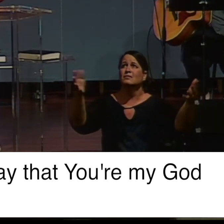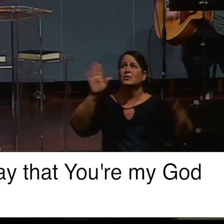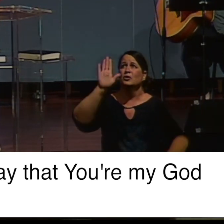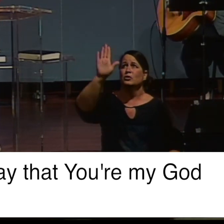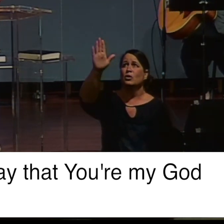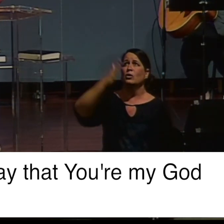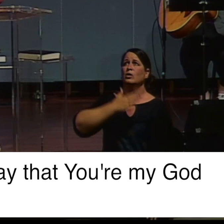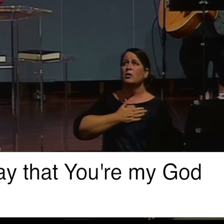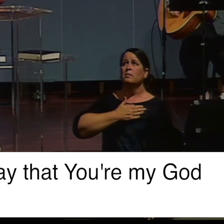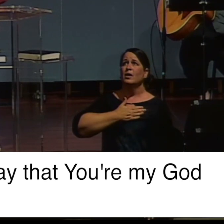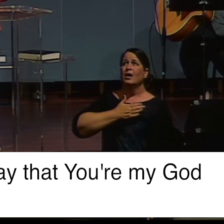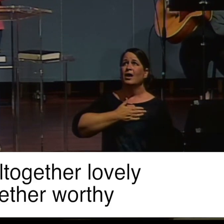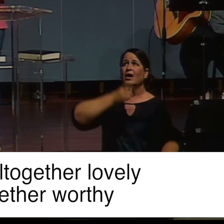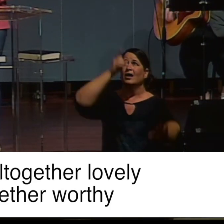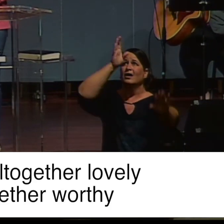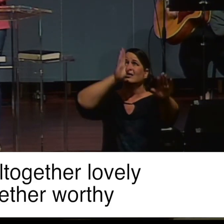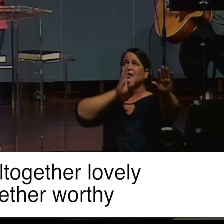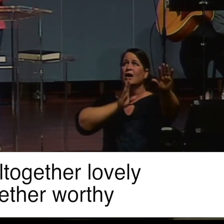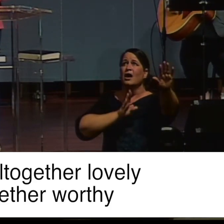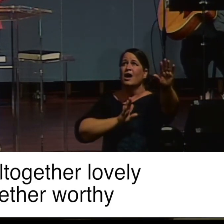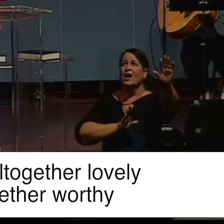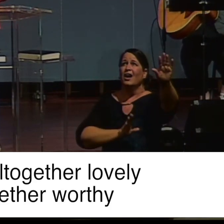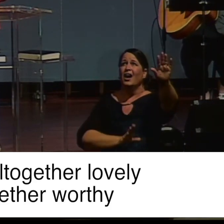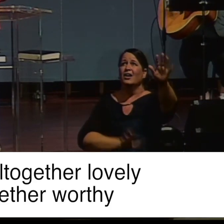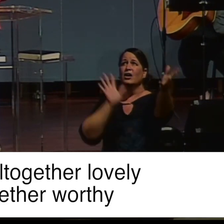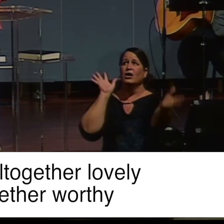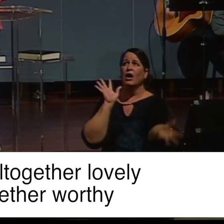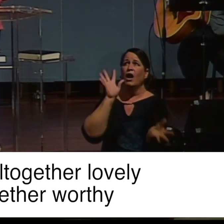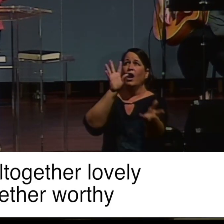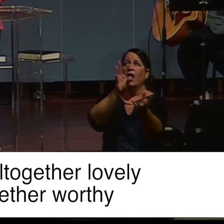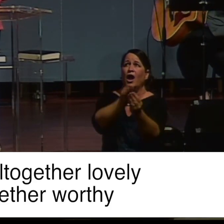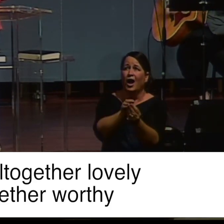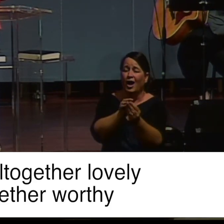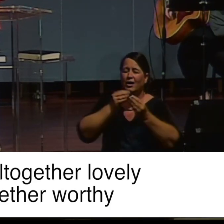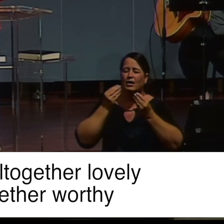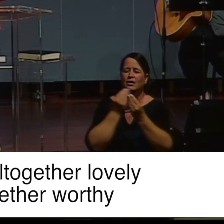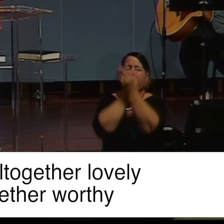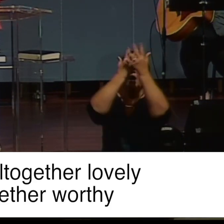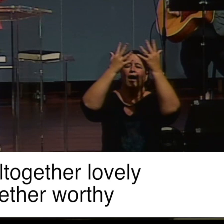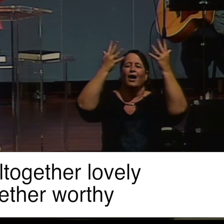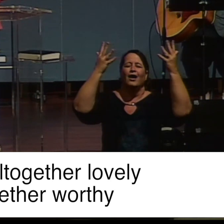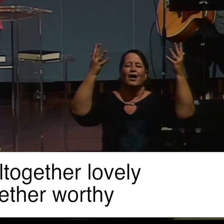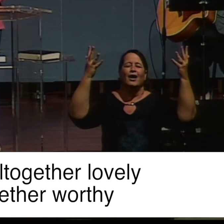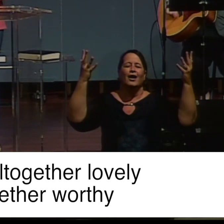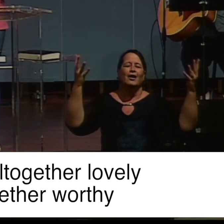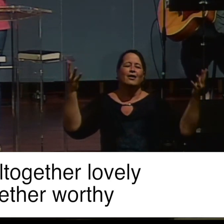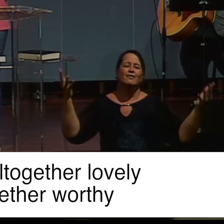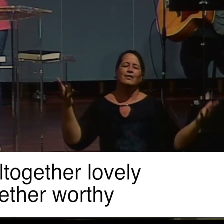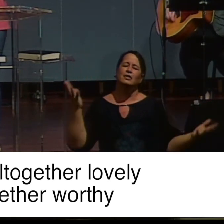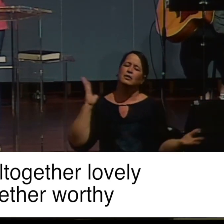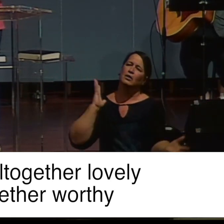my God. You're all together lovely, all together